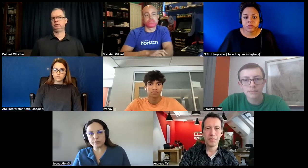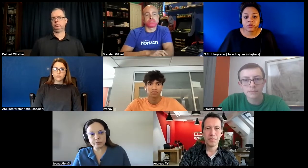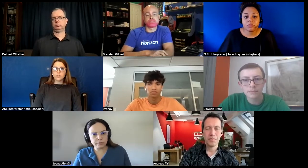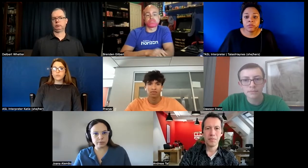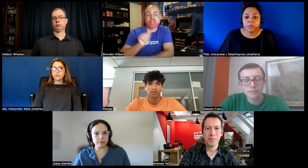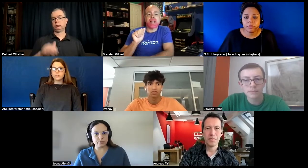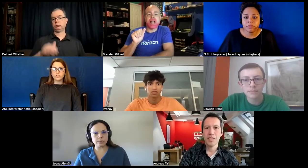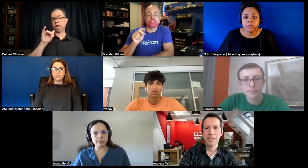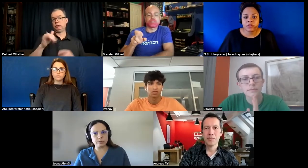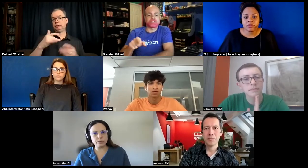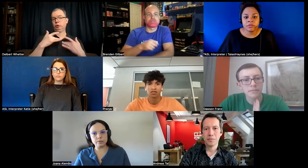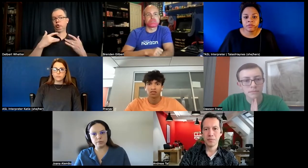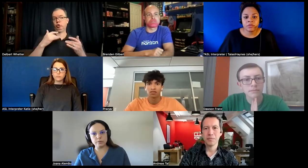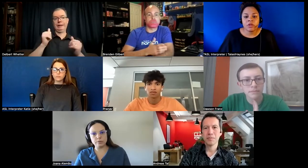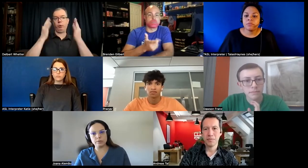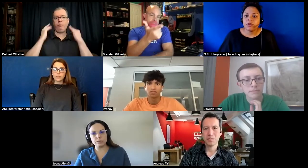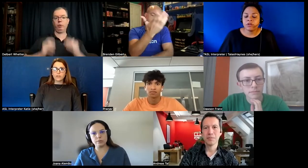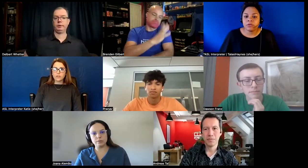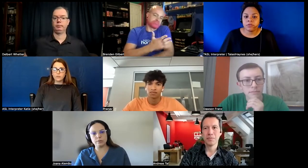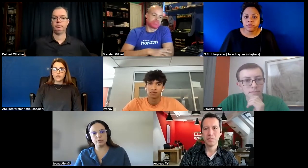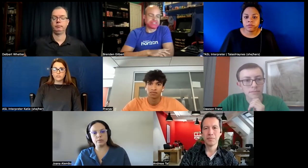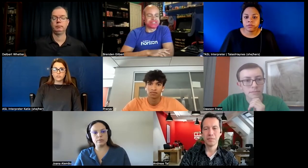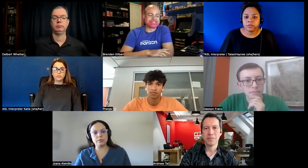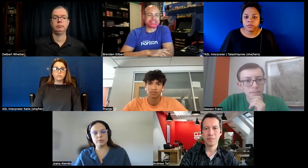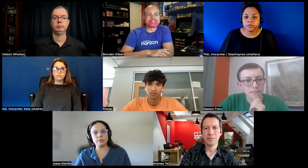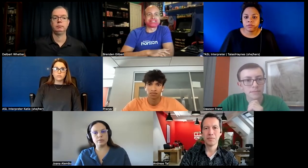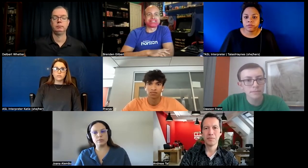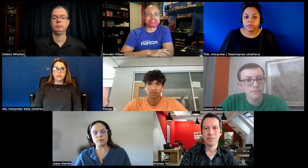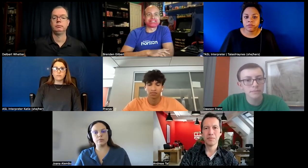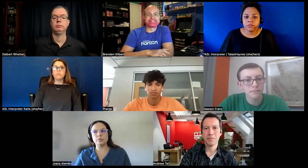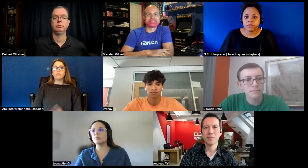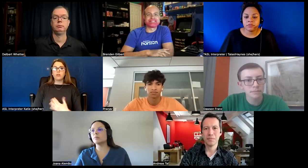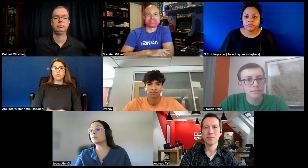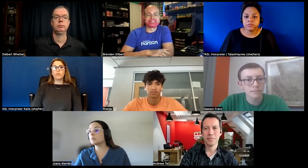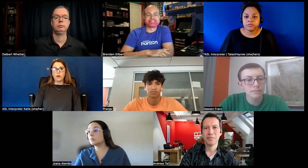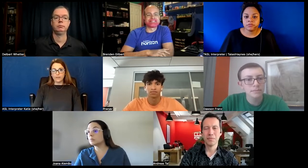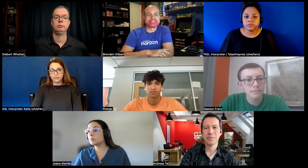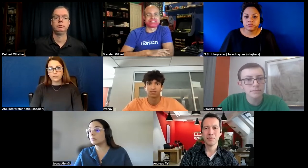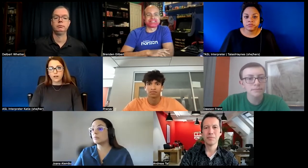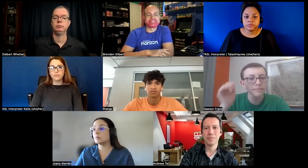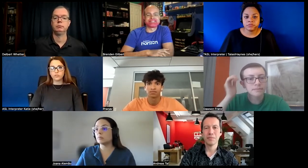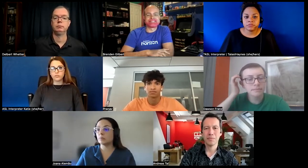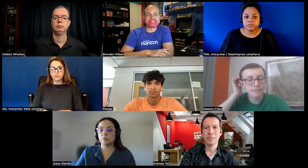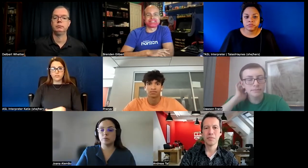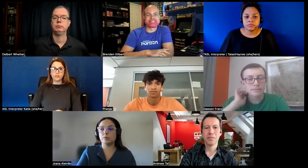it could be a concern that could definitely be a concern to have uh overwhelming um visual stimulation